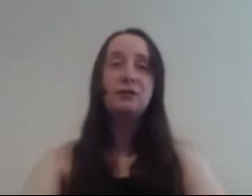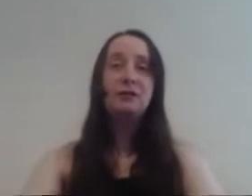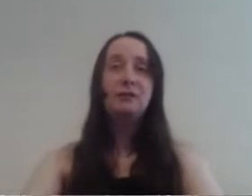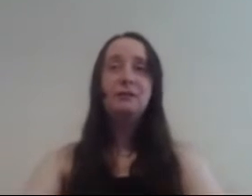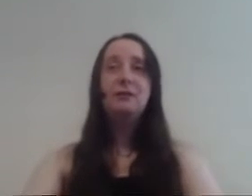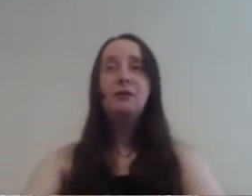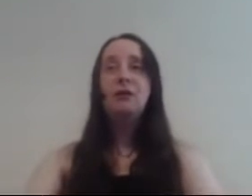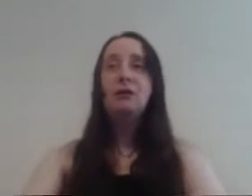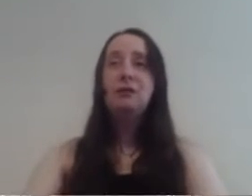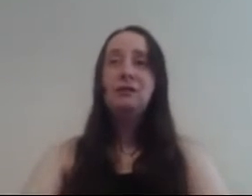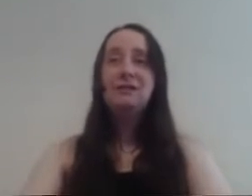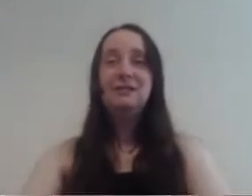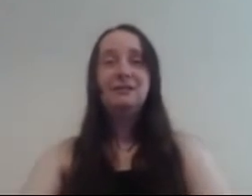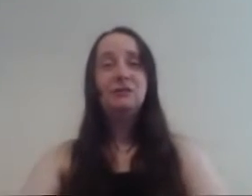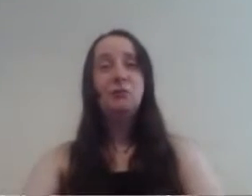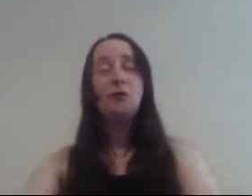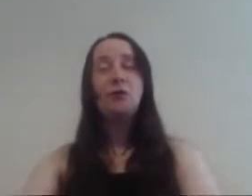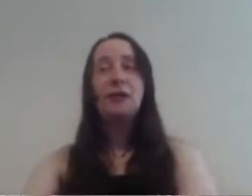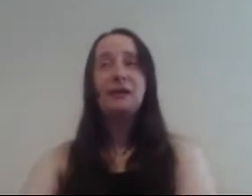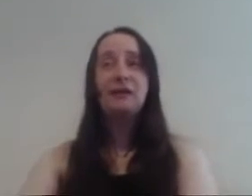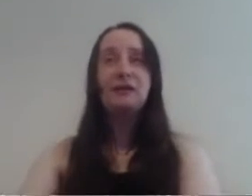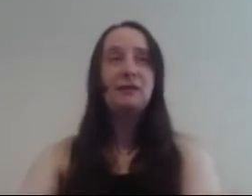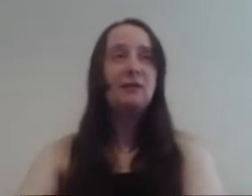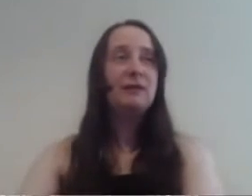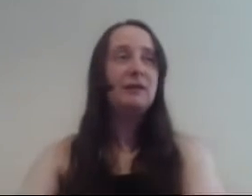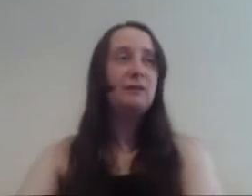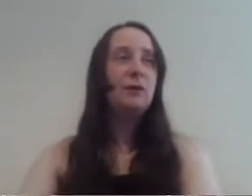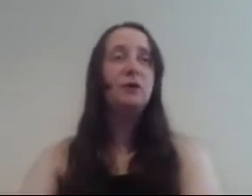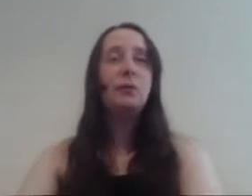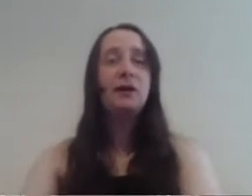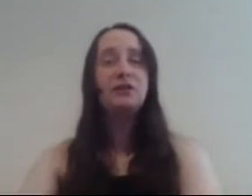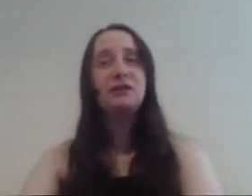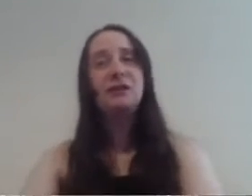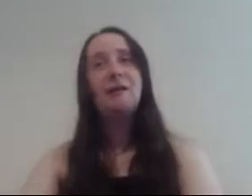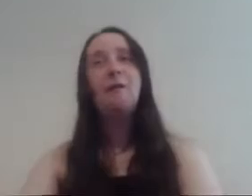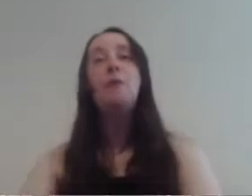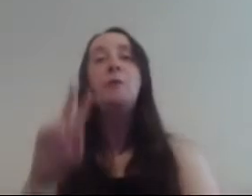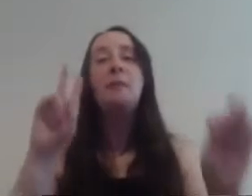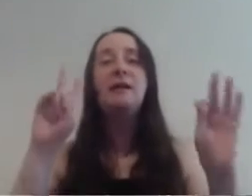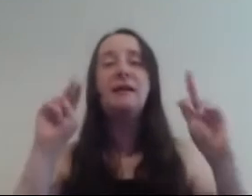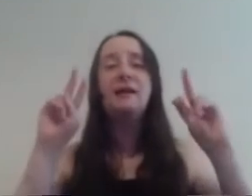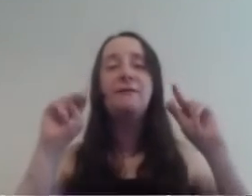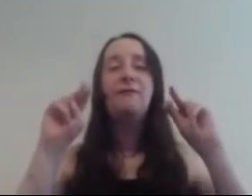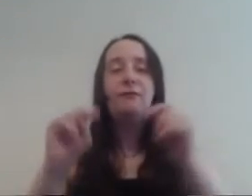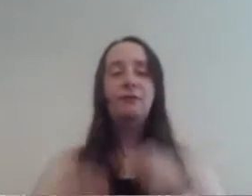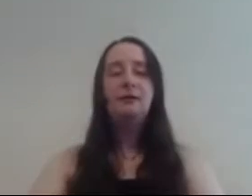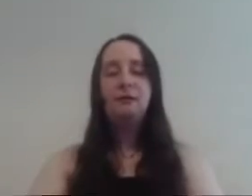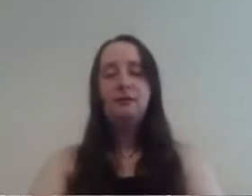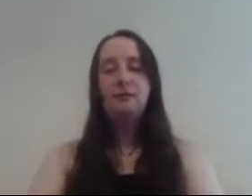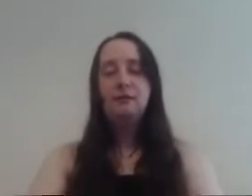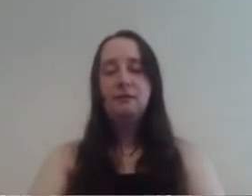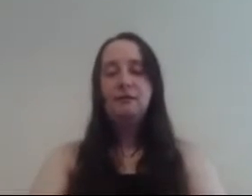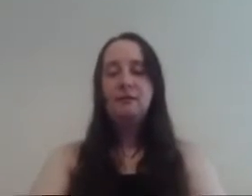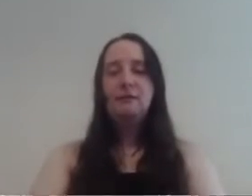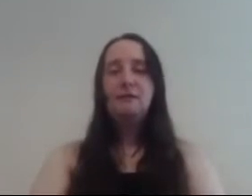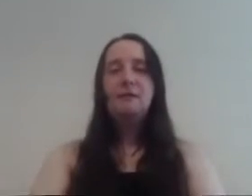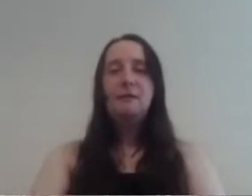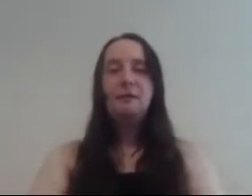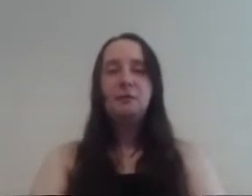so we've got the Wicked Witch we might have the